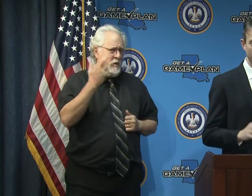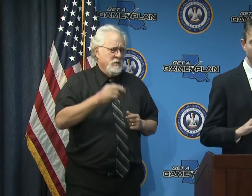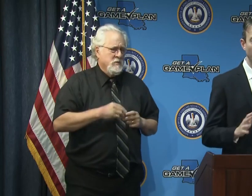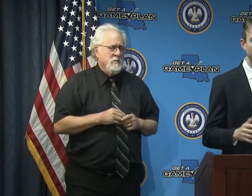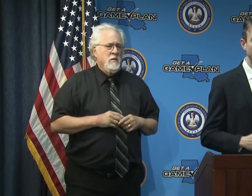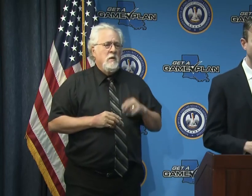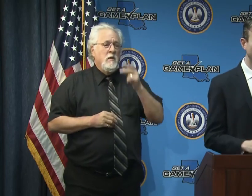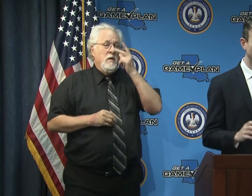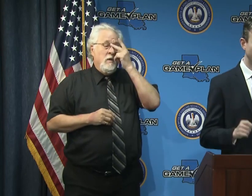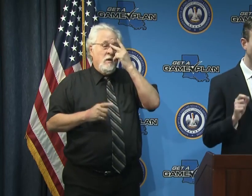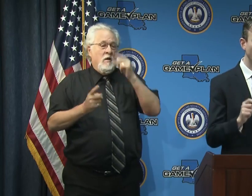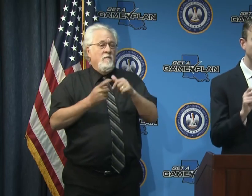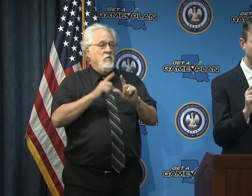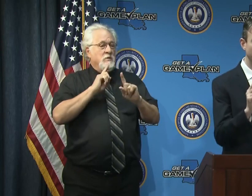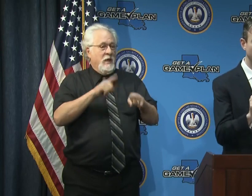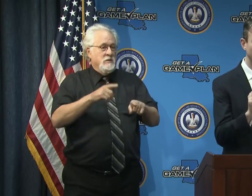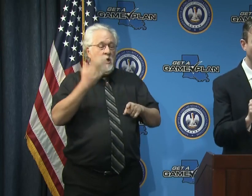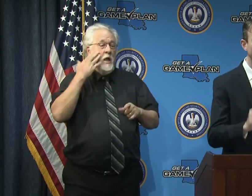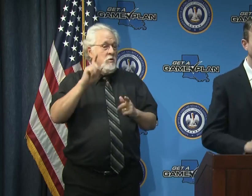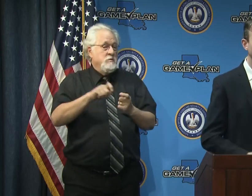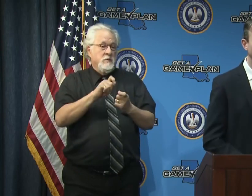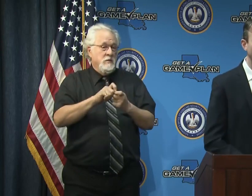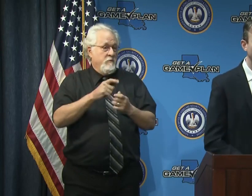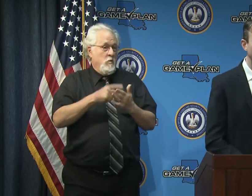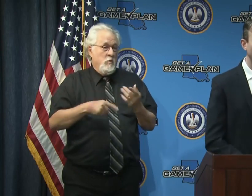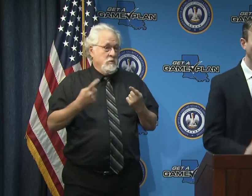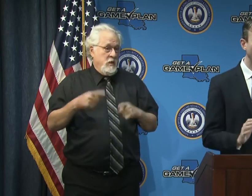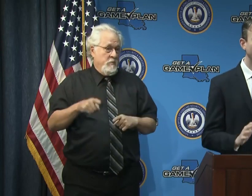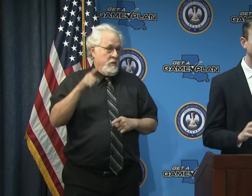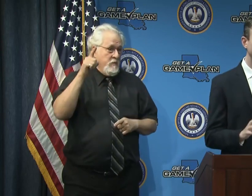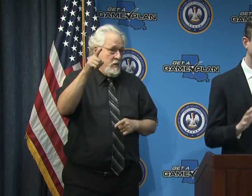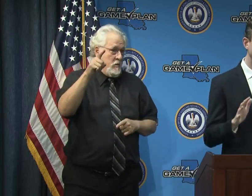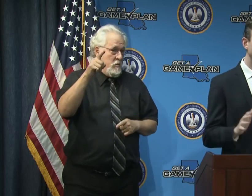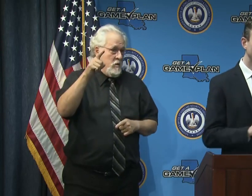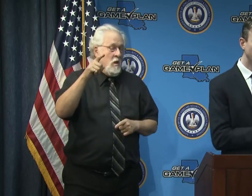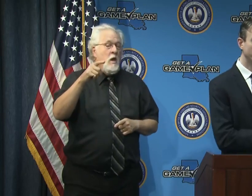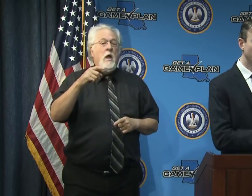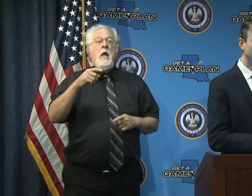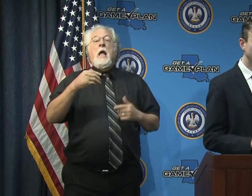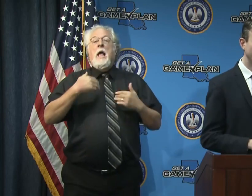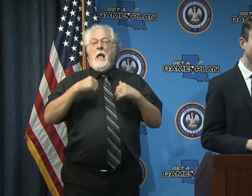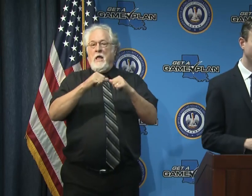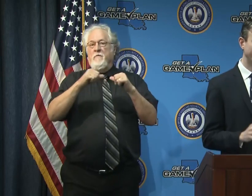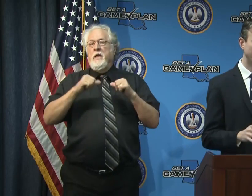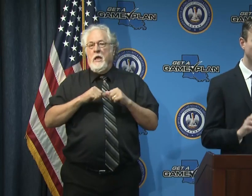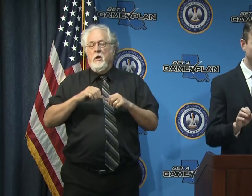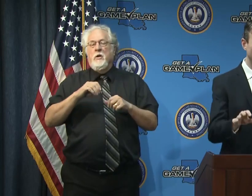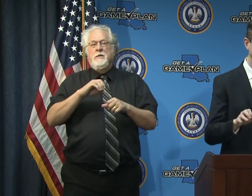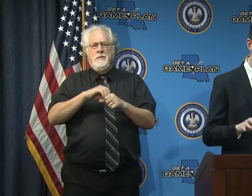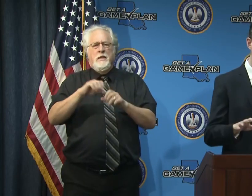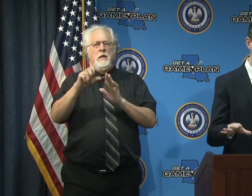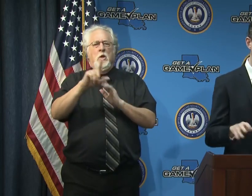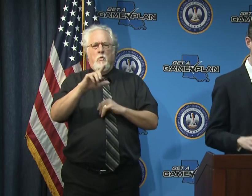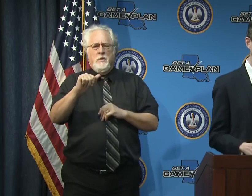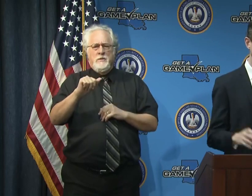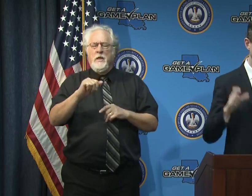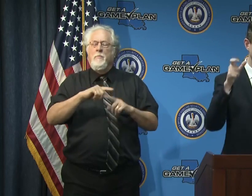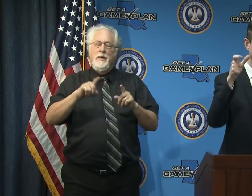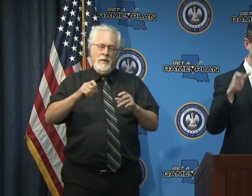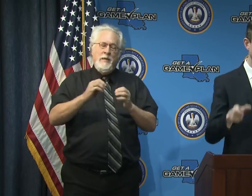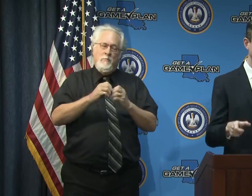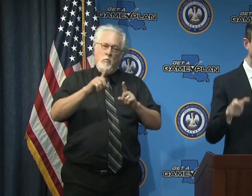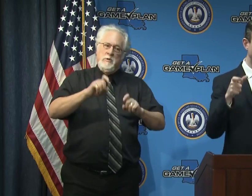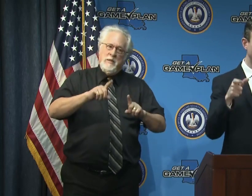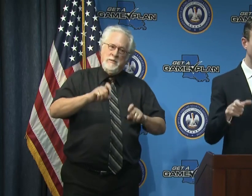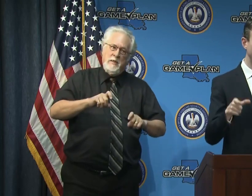the first answer i can give you is i don't know specifically what's driving that one is we know that there's areas across the state that again we still need to get more testing in